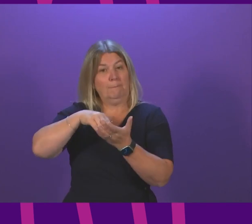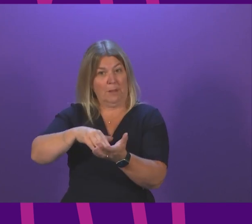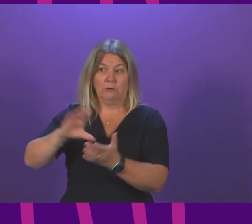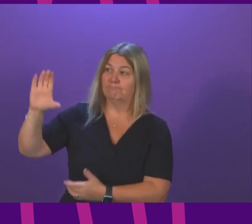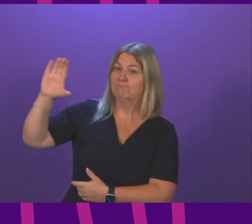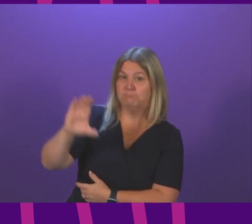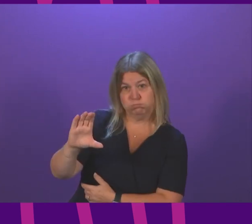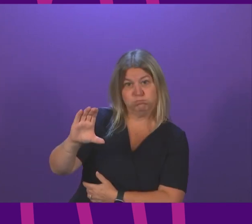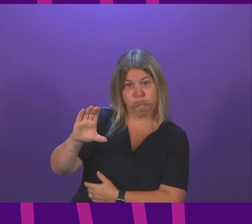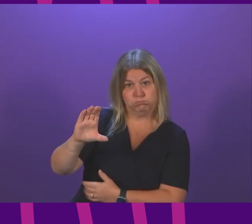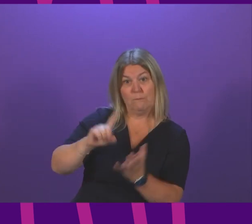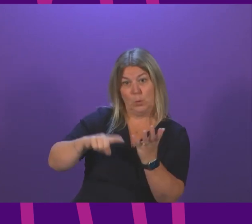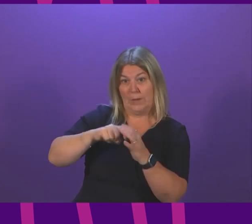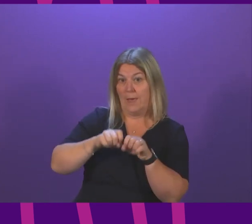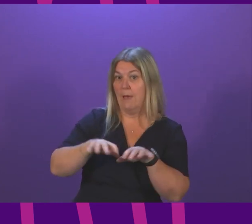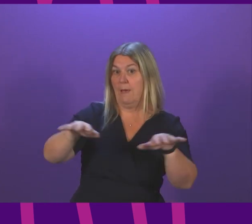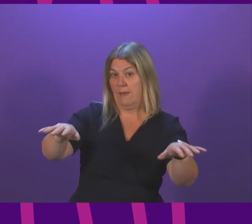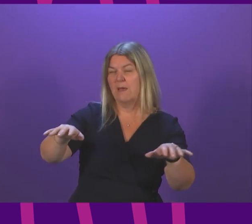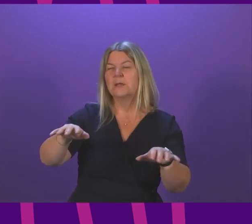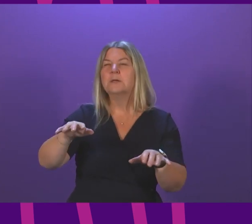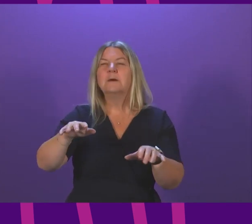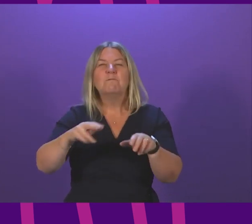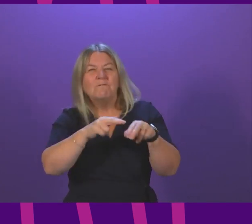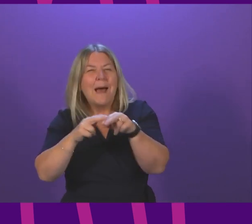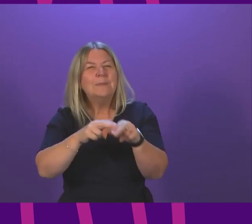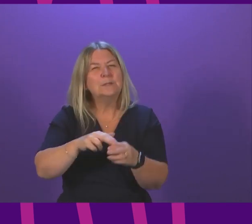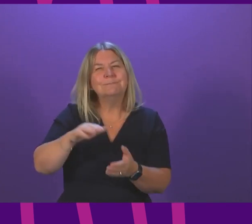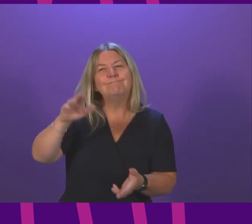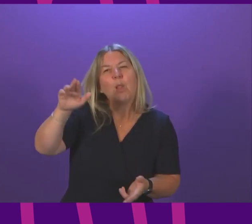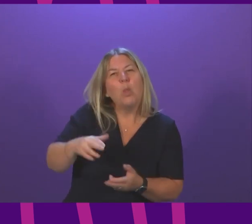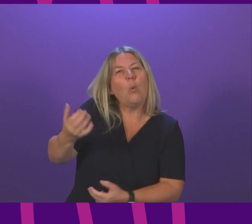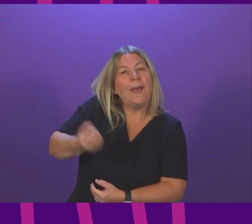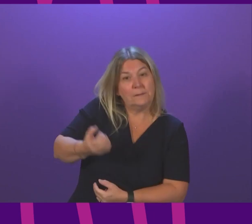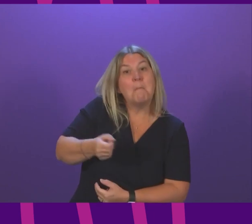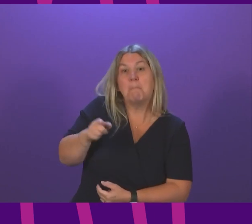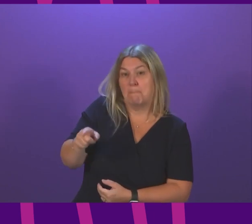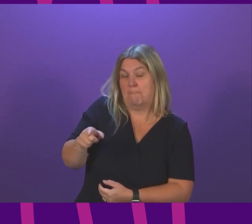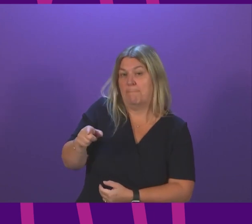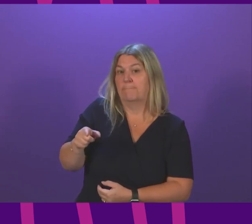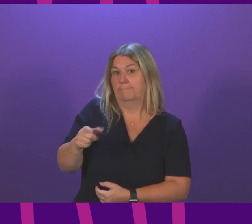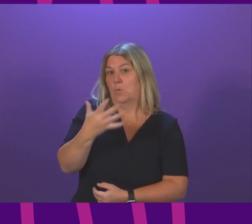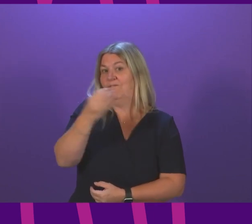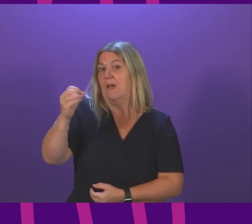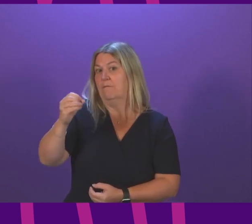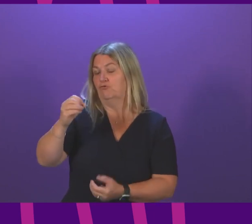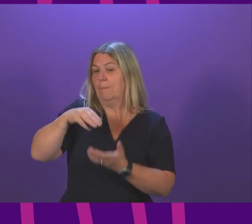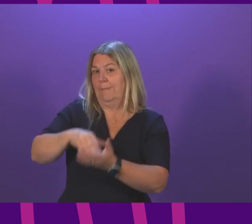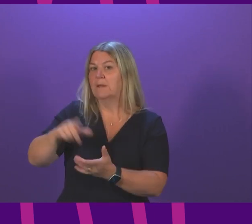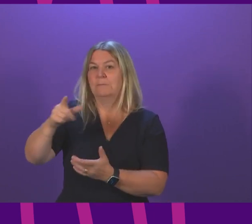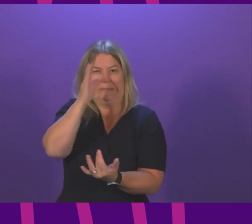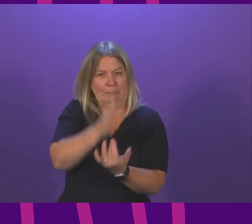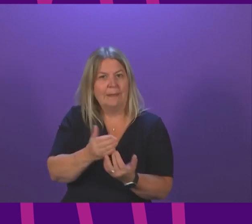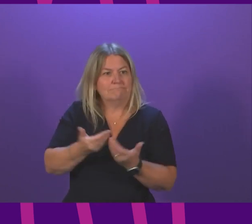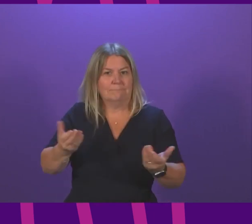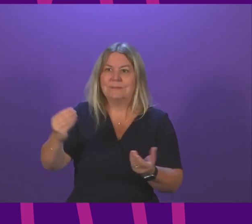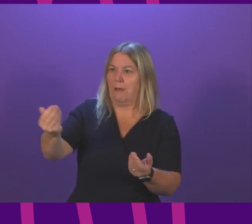UK-wide for low-income families. What I would say and I am surprised to hear Anna Sarwar talk about that